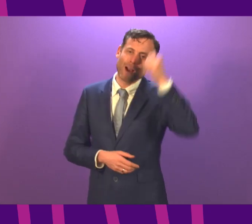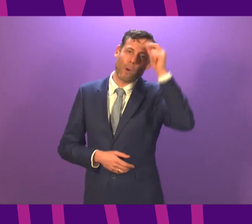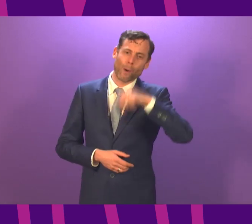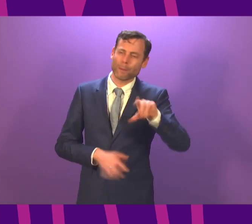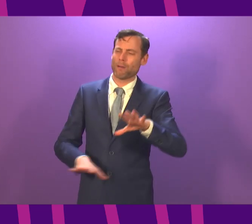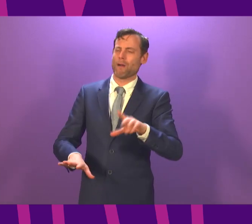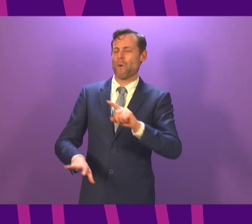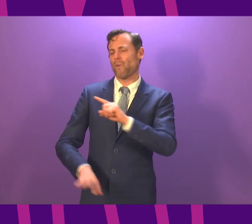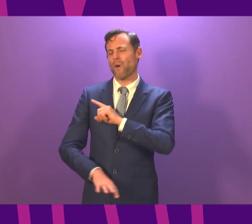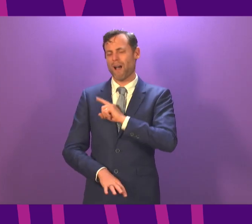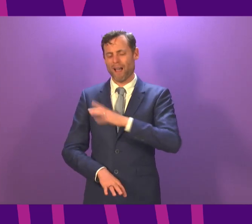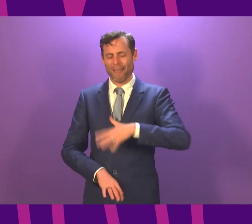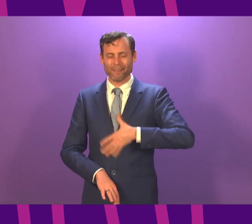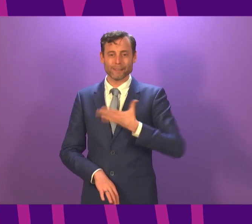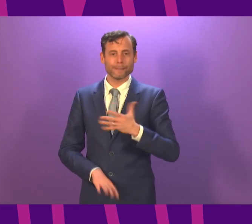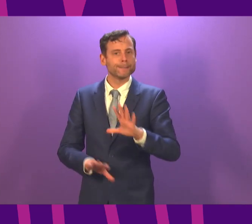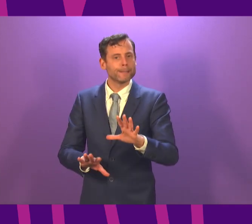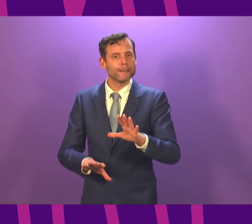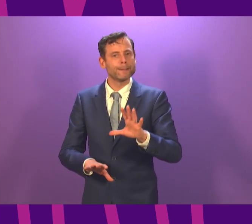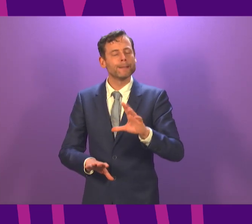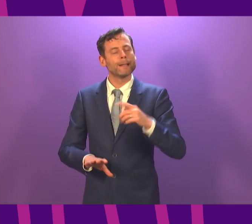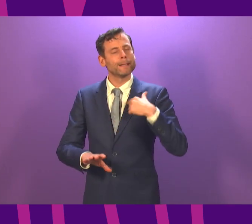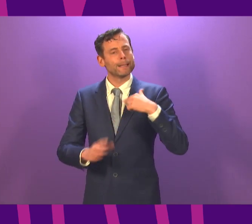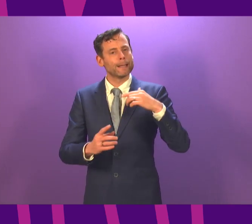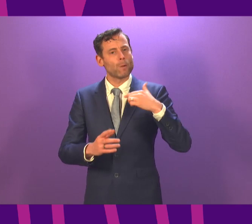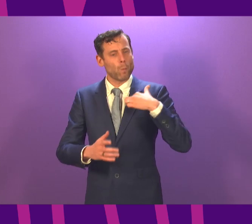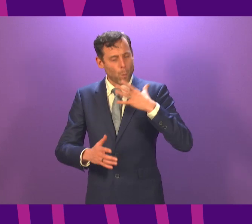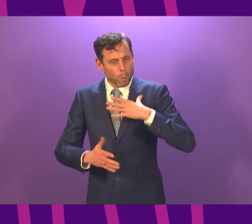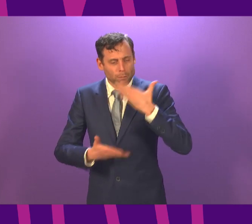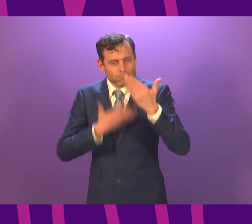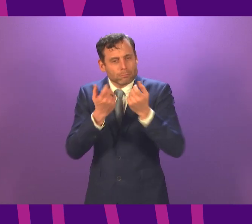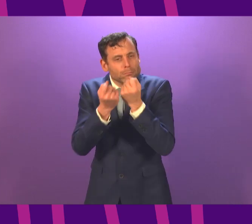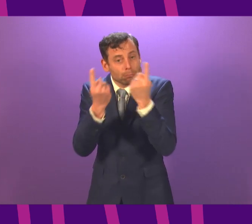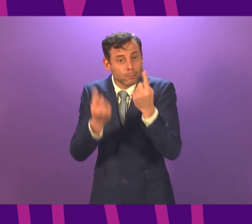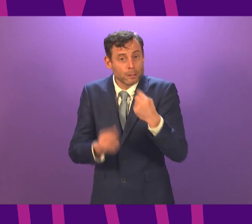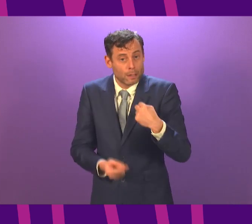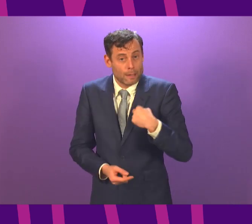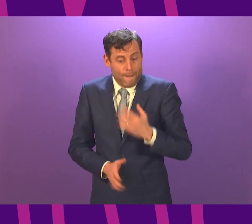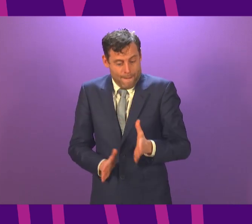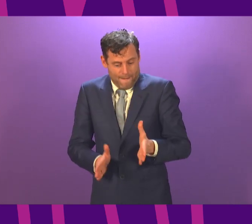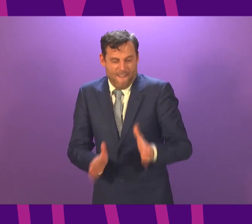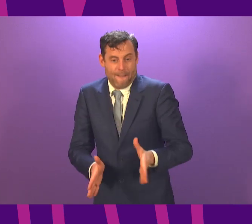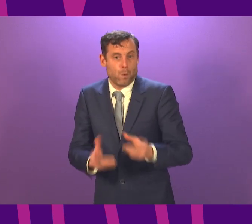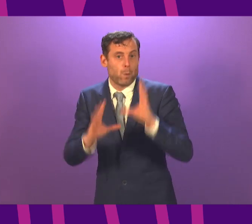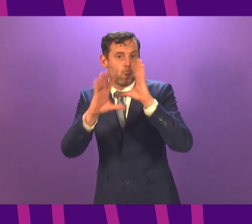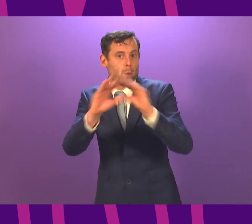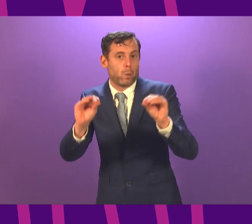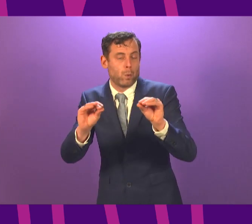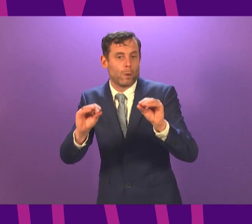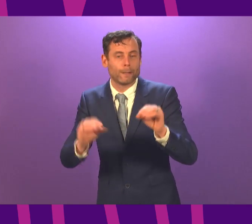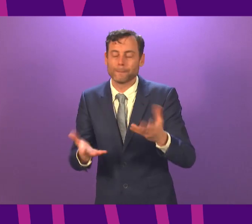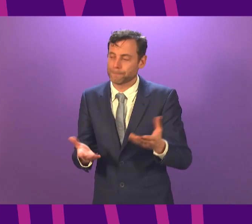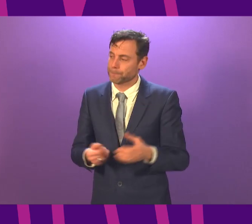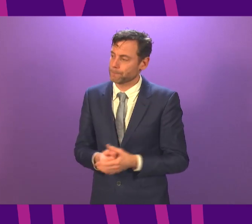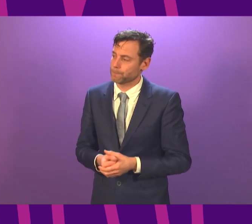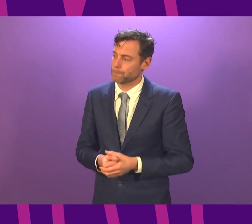ask people to understand that we would not be doing this if we didn't think it absolutely necessary. understand the Prime Minister is due to speak at eight o'clock this evening and I can't